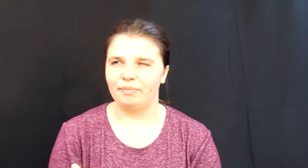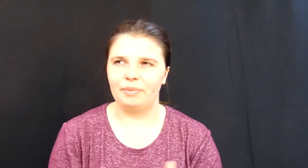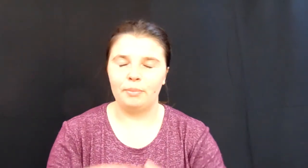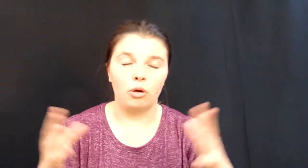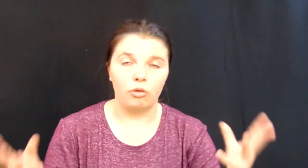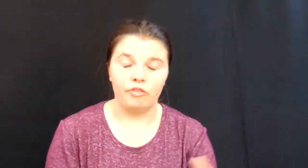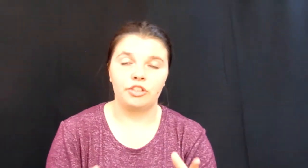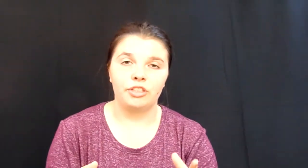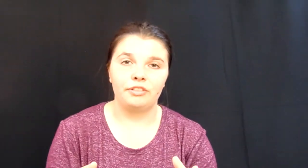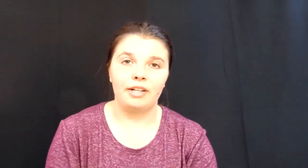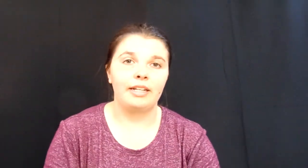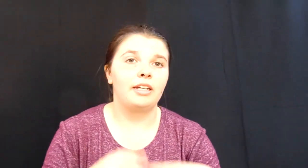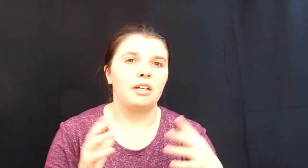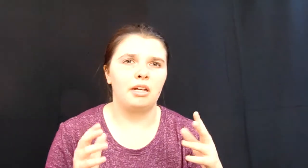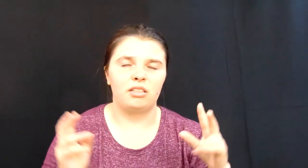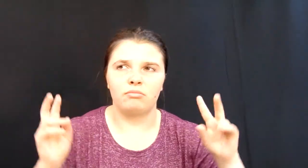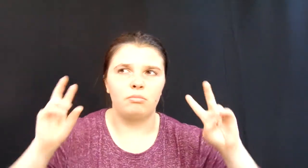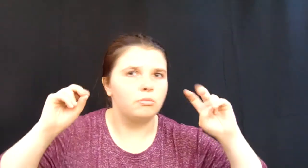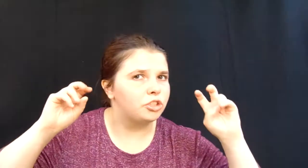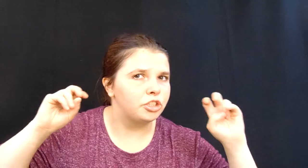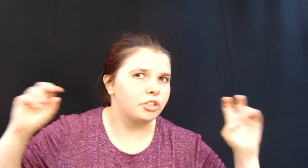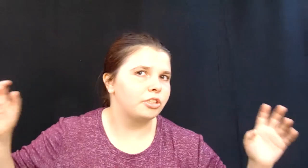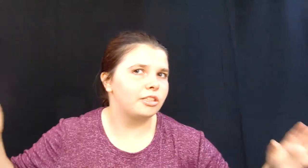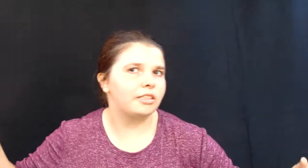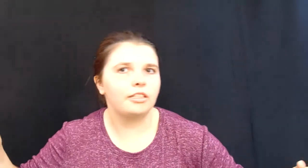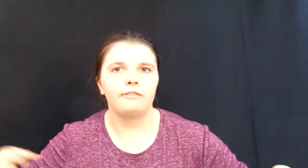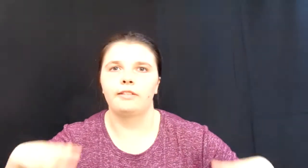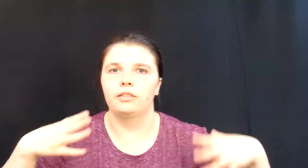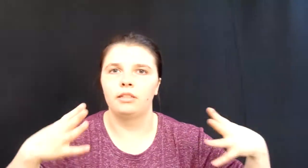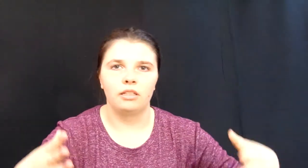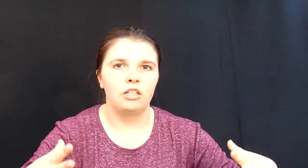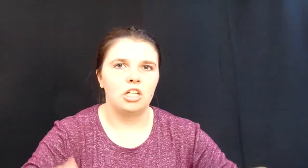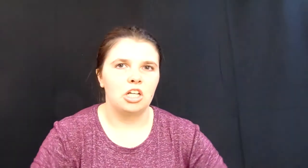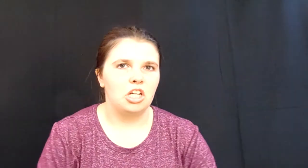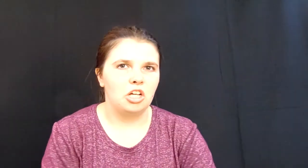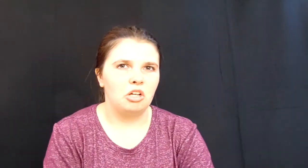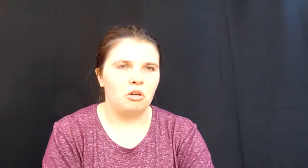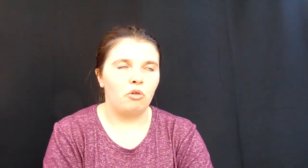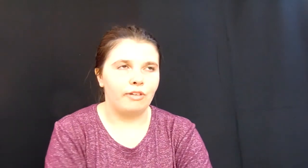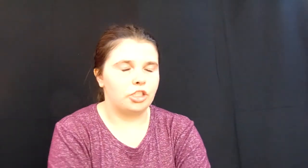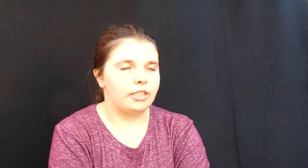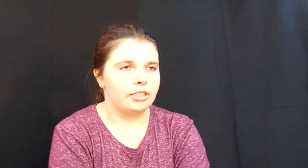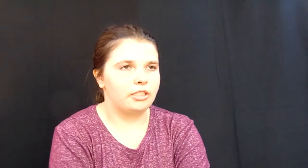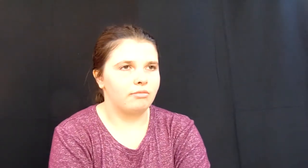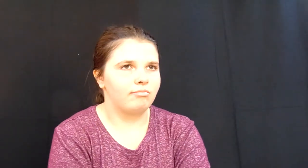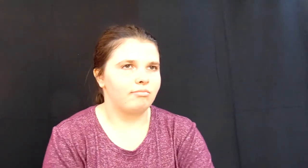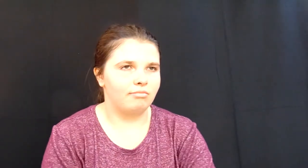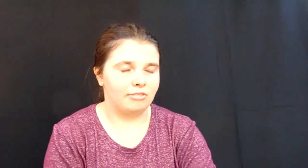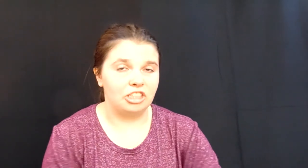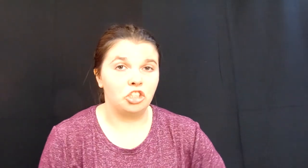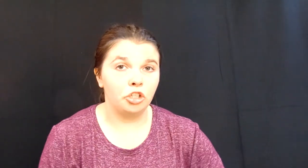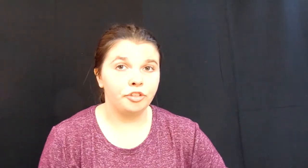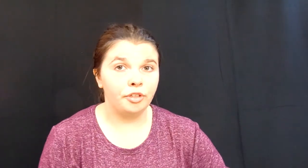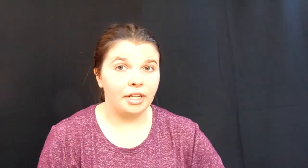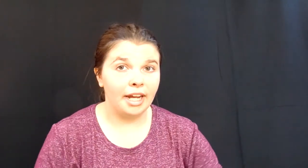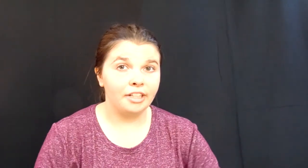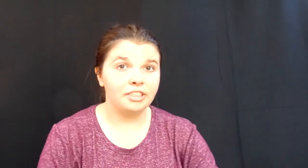people are officially ready and mature enough and officially start growing hairs